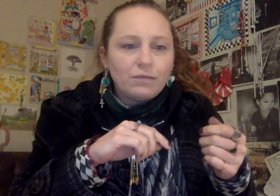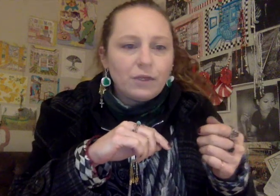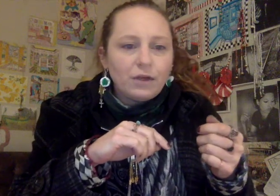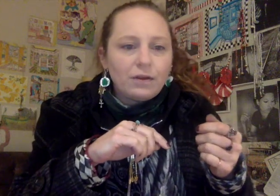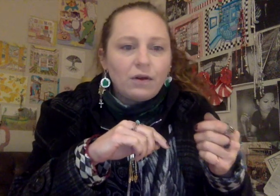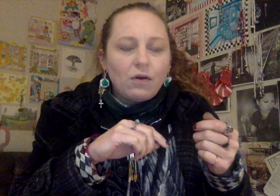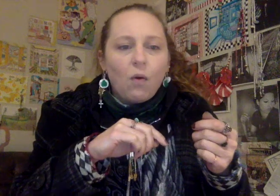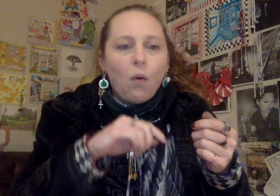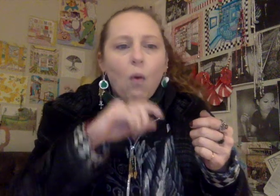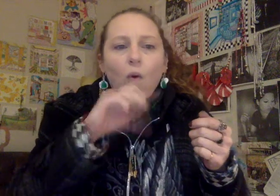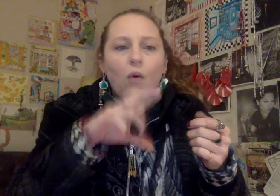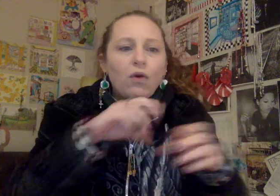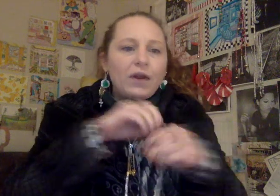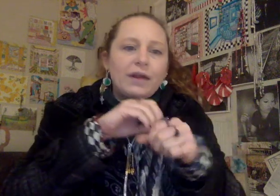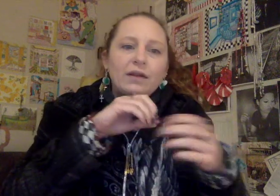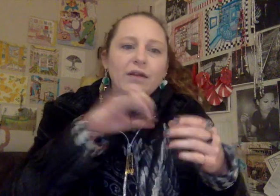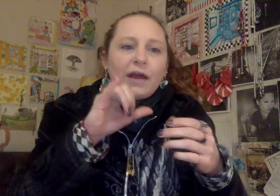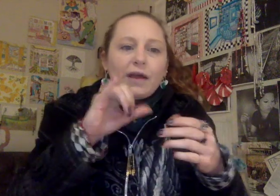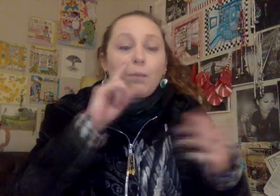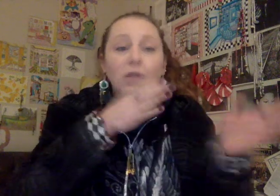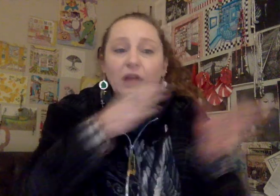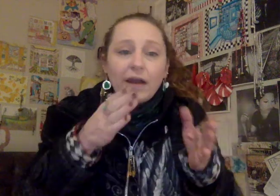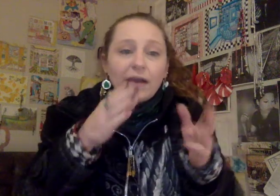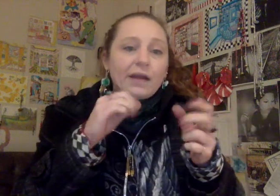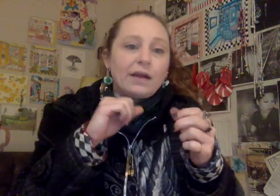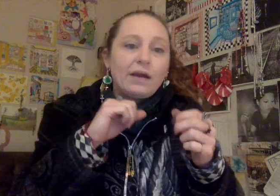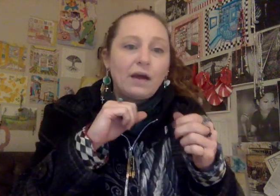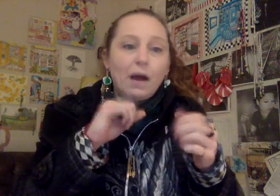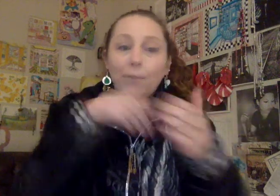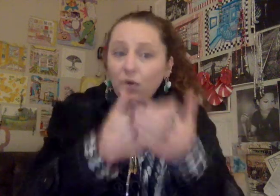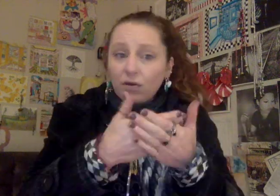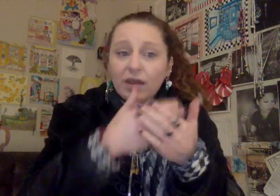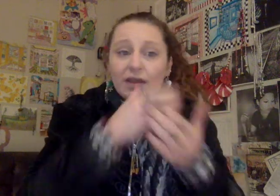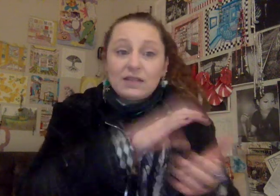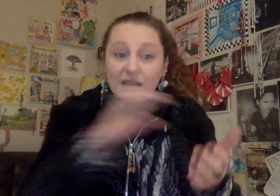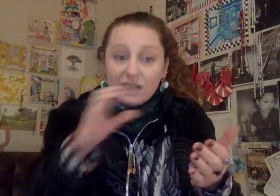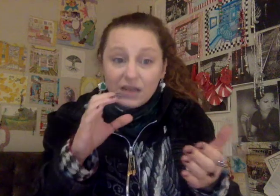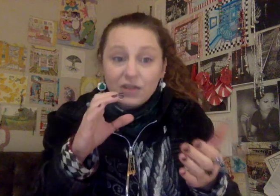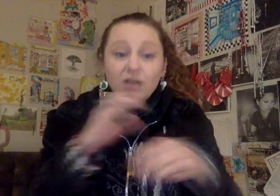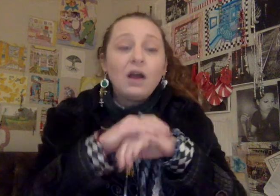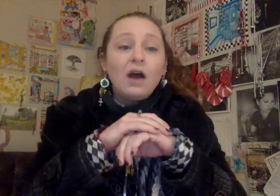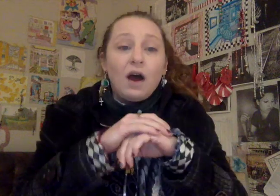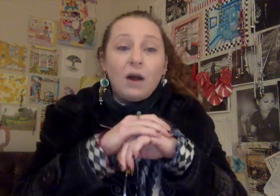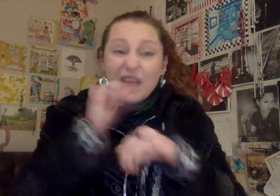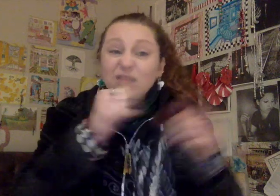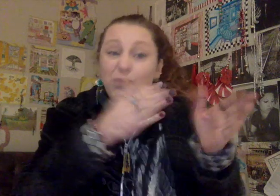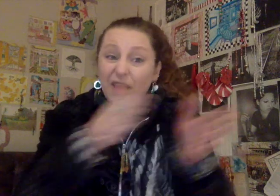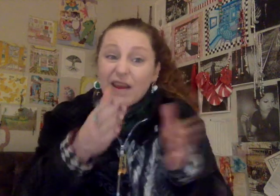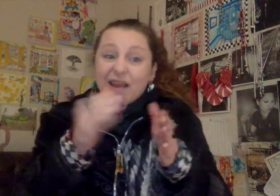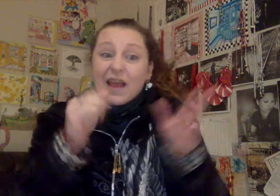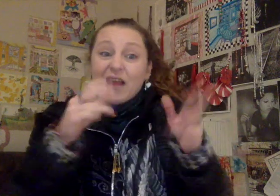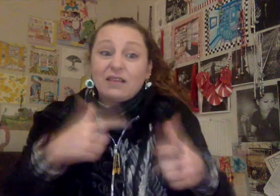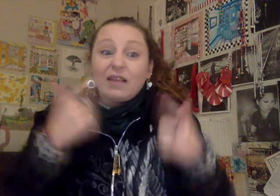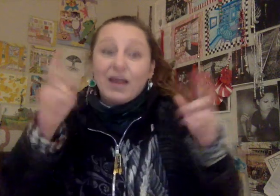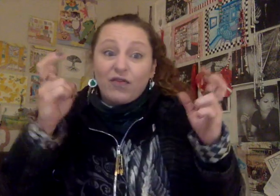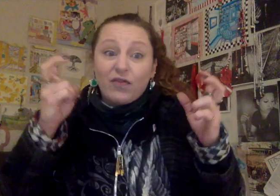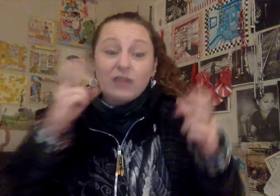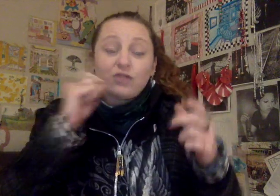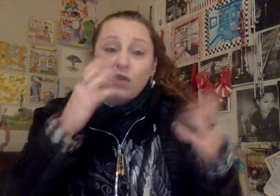You know, or in like planning a birth, like a c-section, that's planning a life. And so you